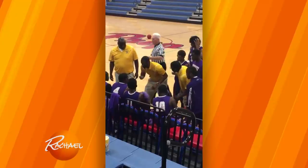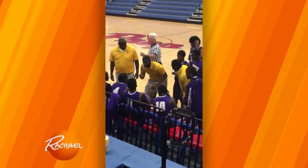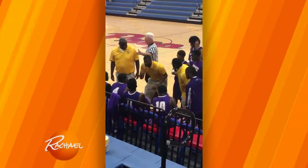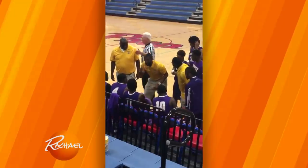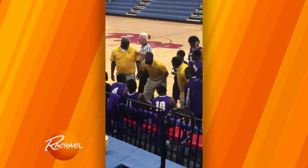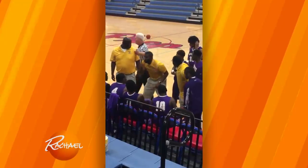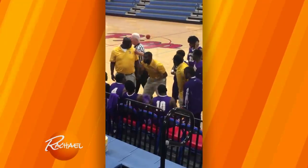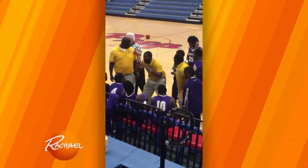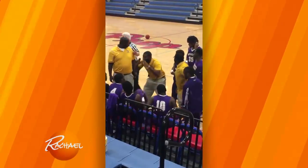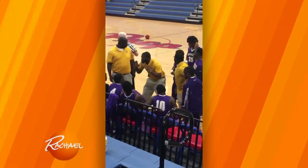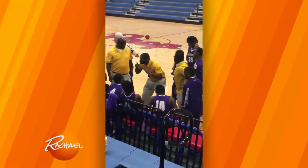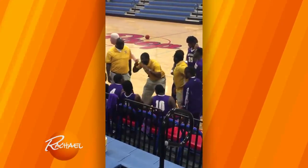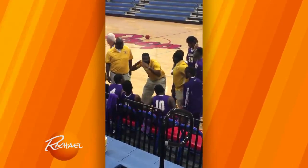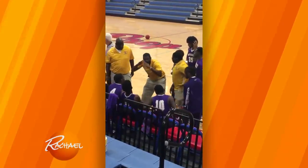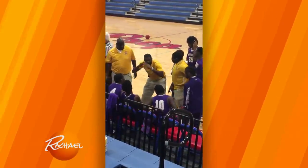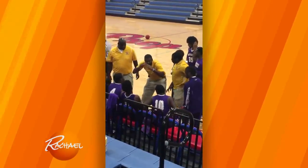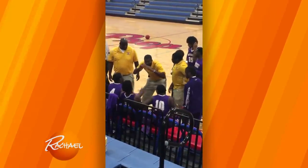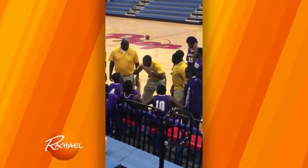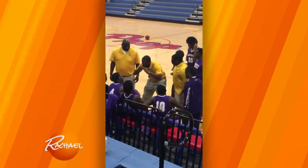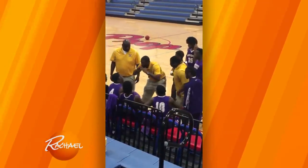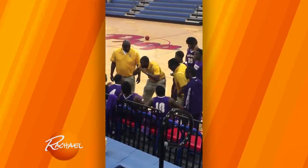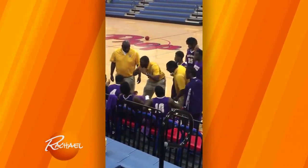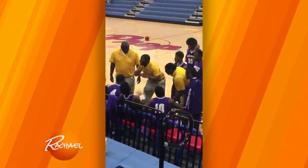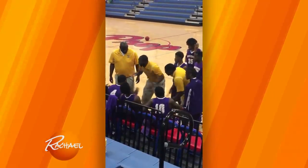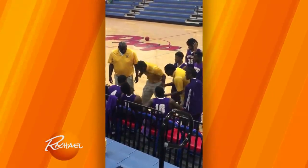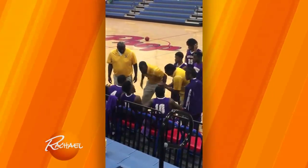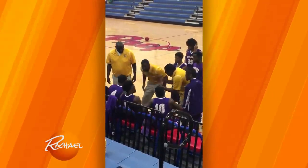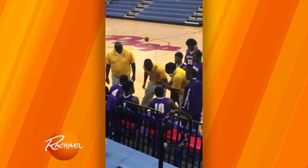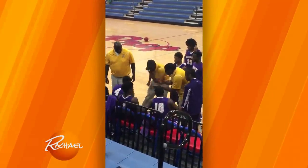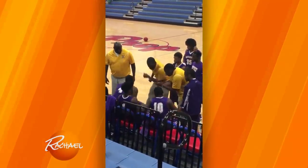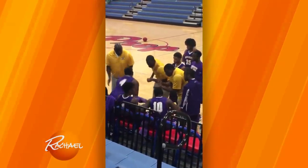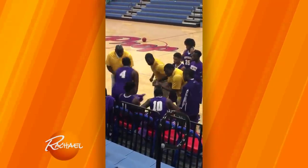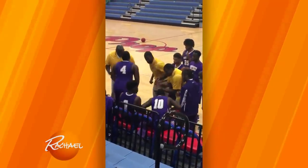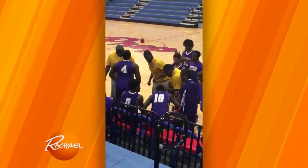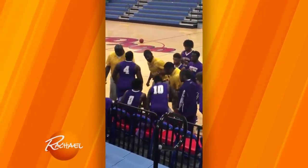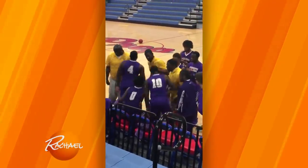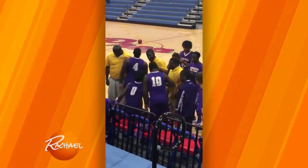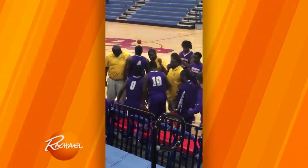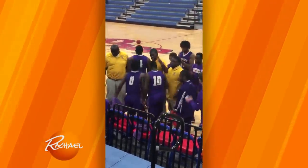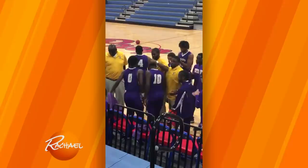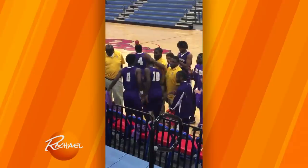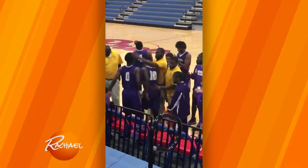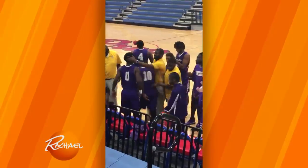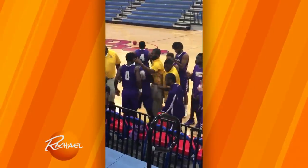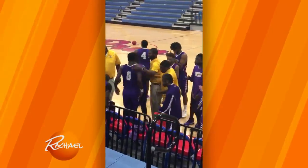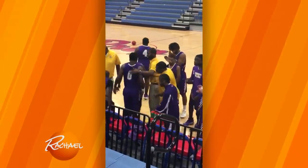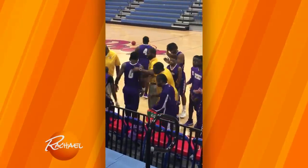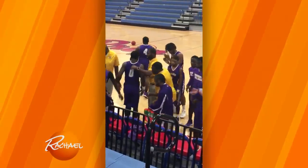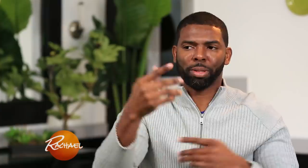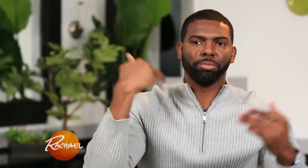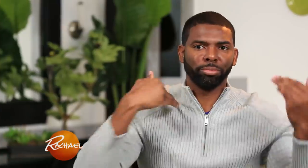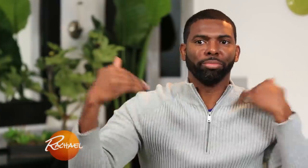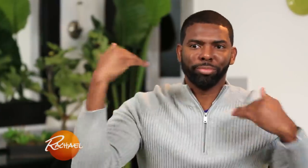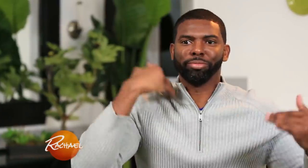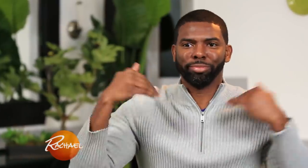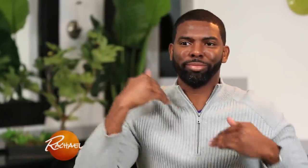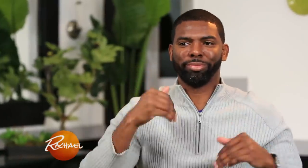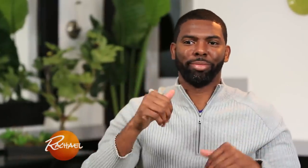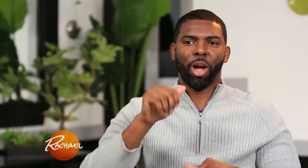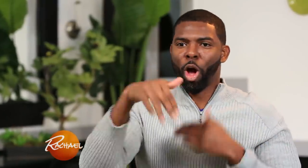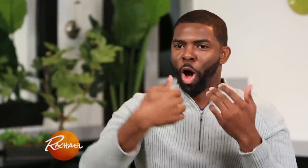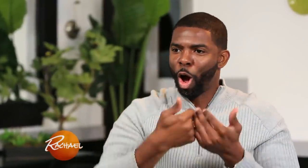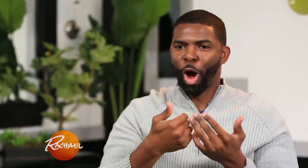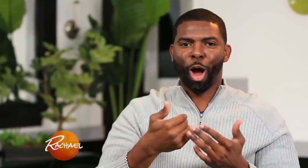Wow honestly that video going viral. At first it wasn't a big deal to me until afterwards